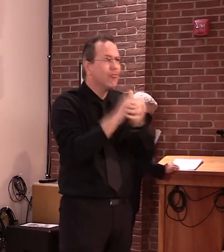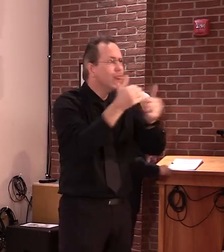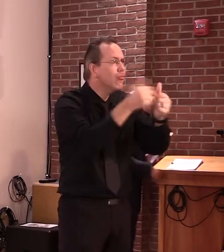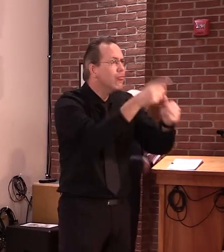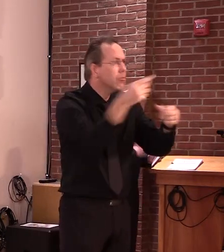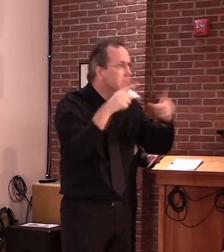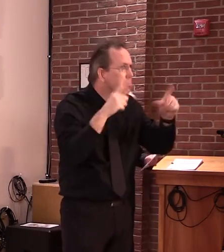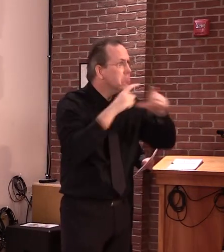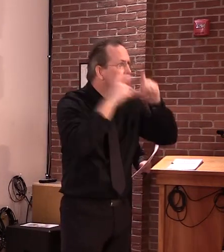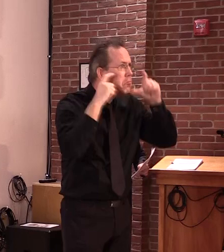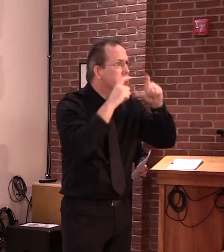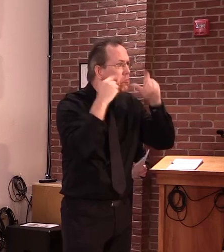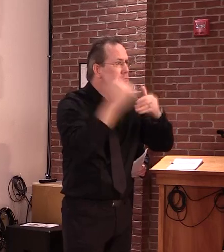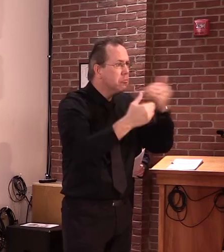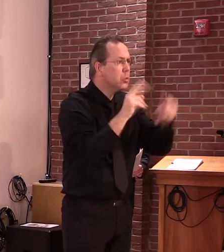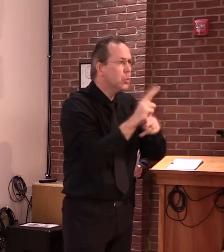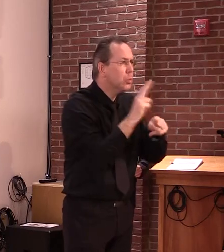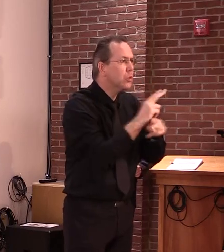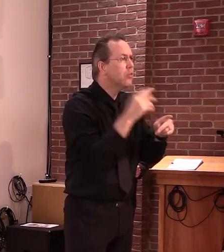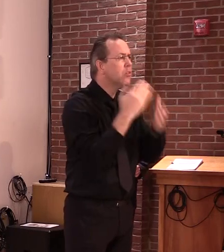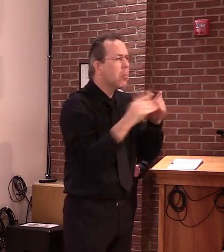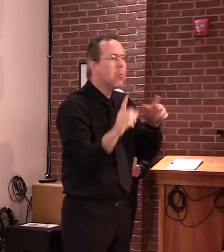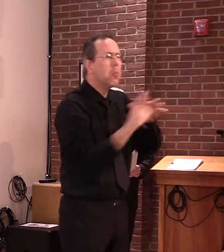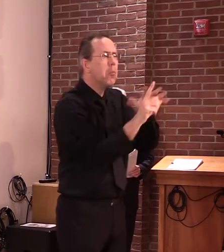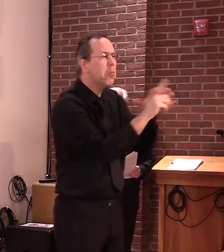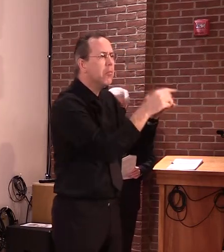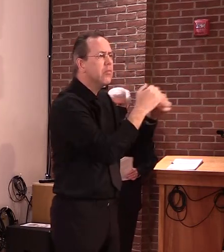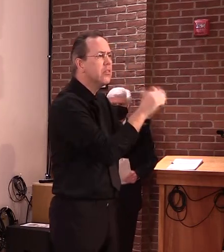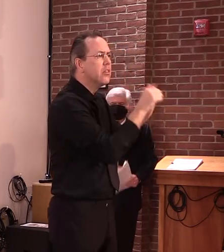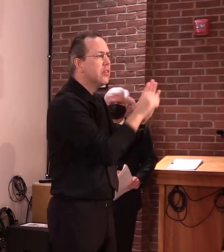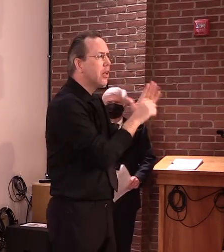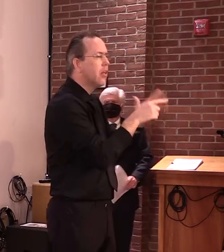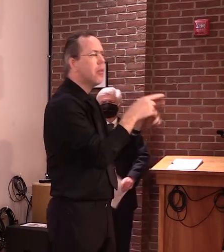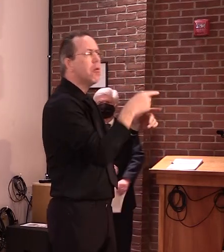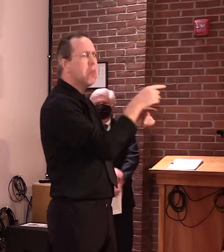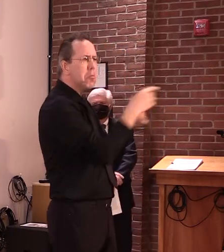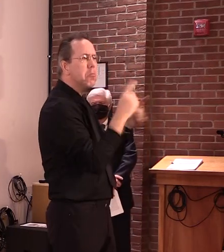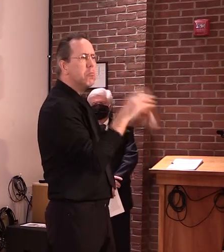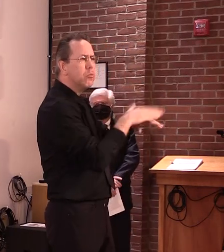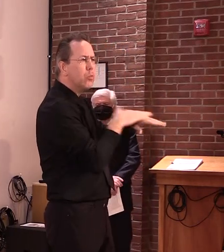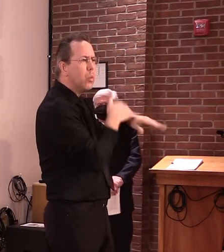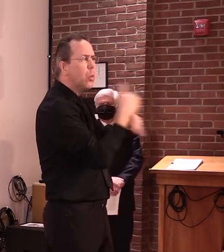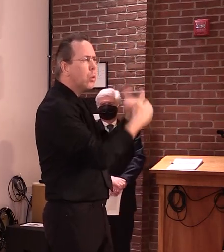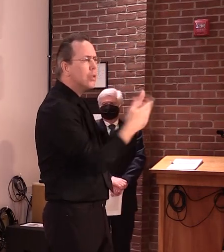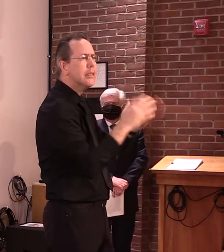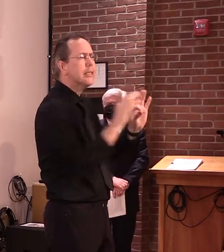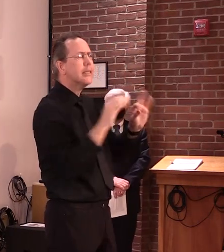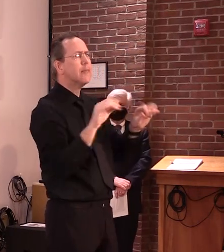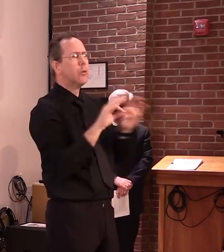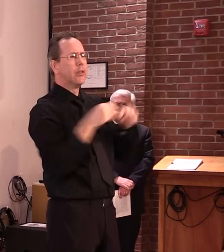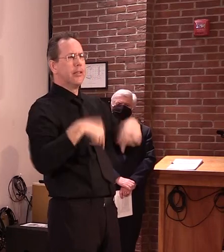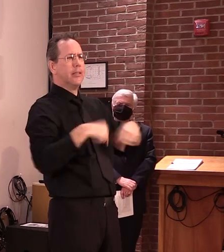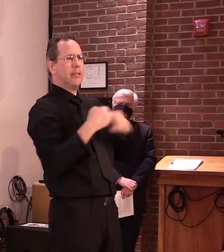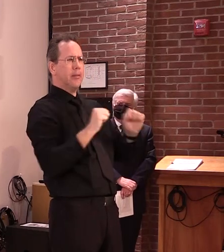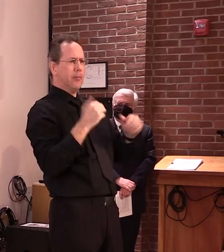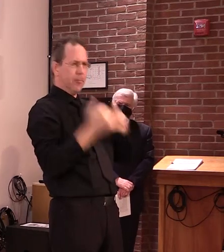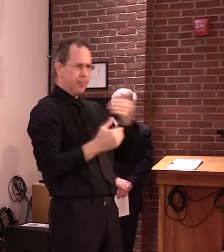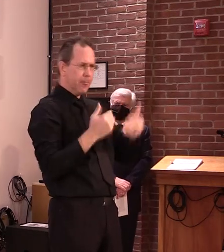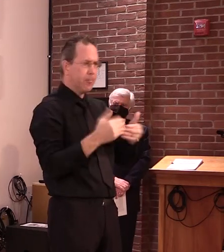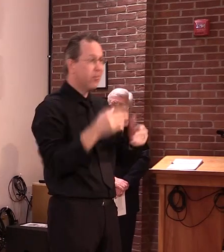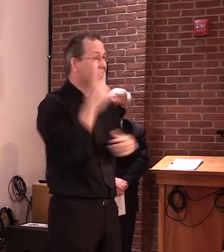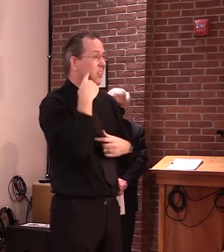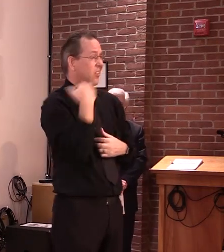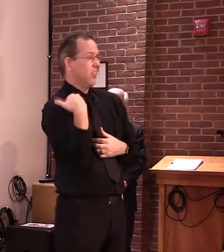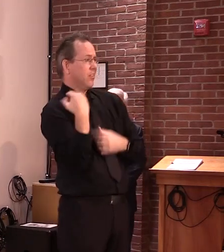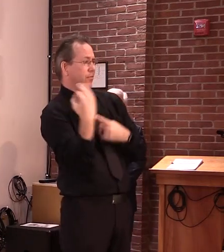other states, we could continue to slowly reopen. So you can expect when the emergency order is extended on Friday, it will